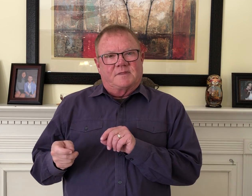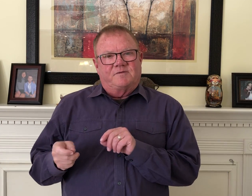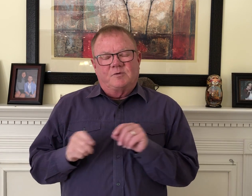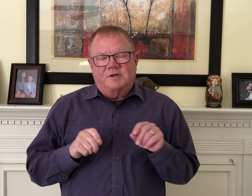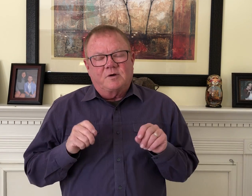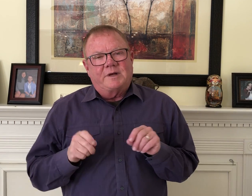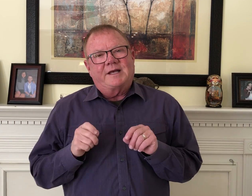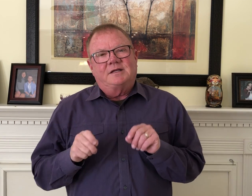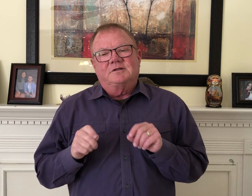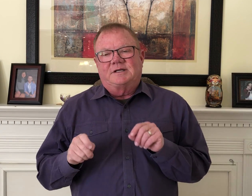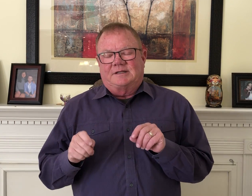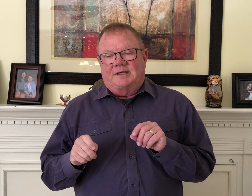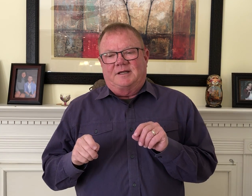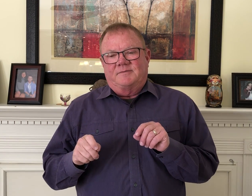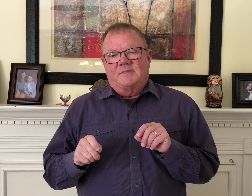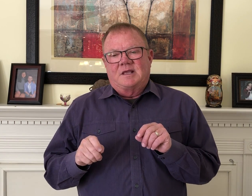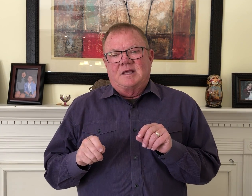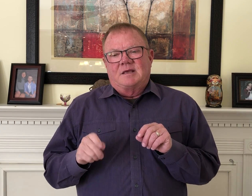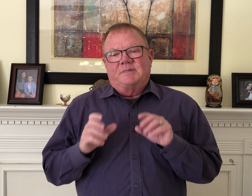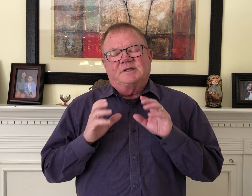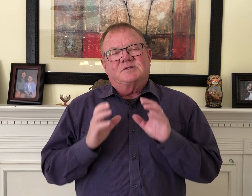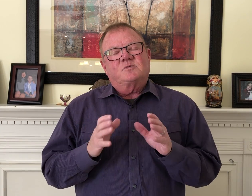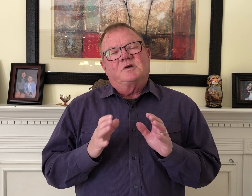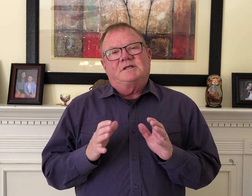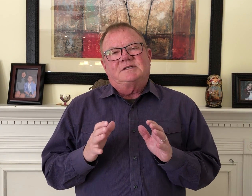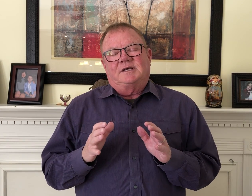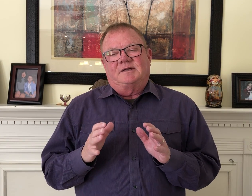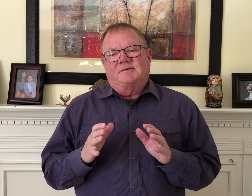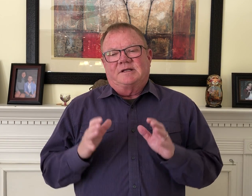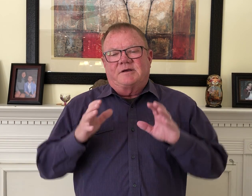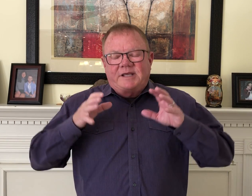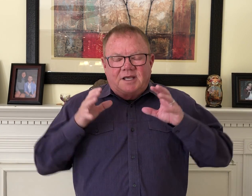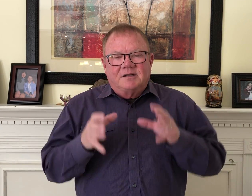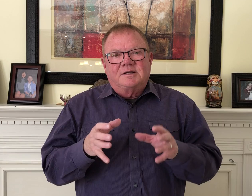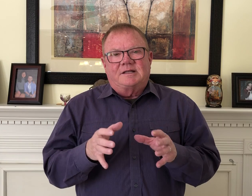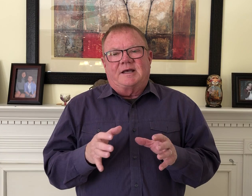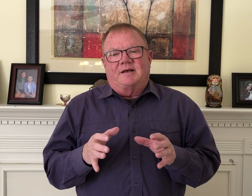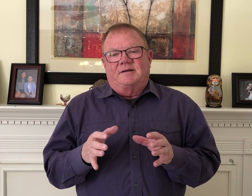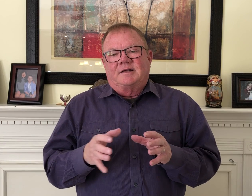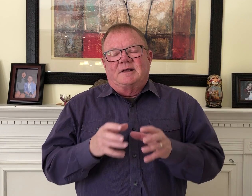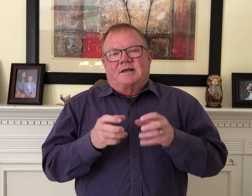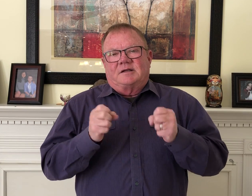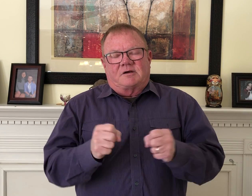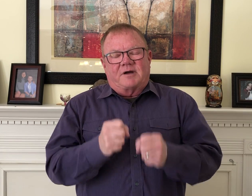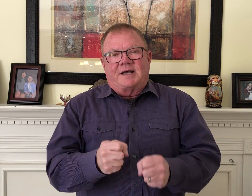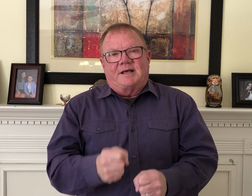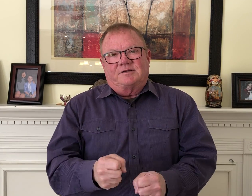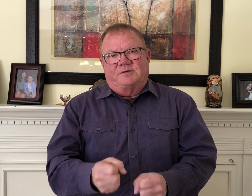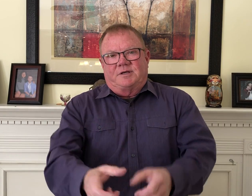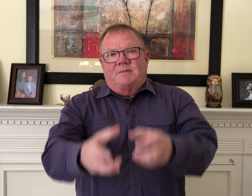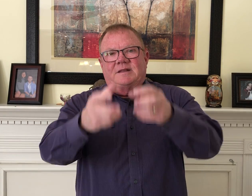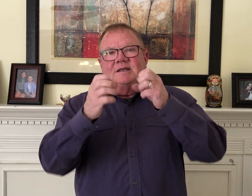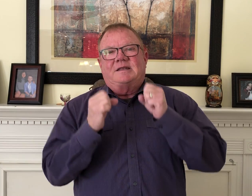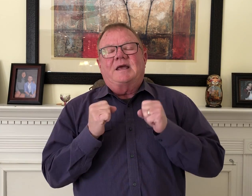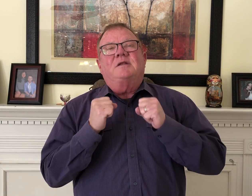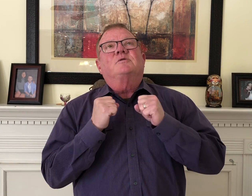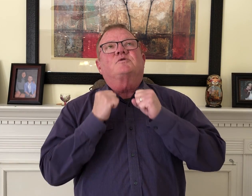If you want to go back and look at that. But this is what he said. The king looked down and cried out to him. then Daniel's